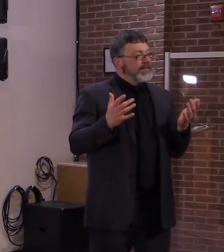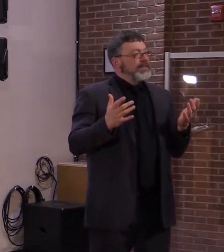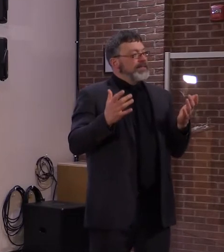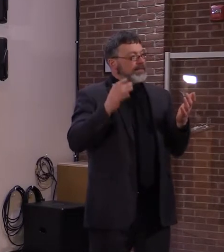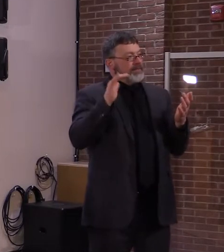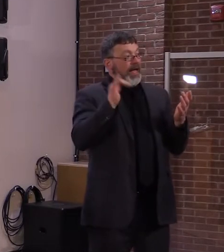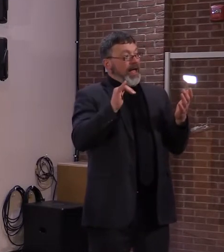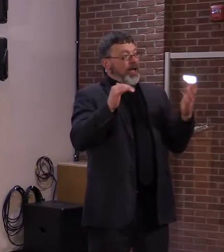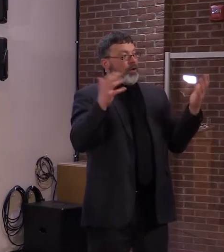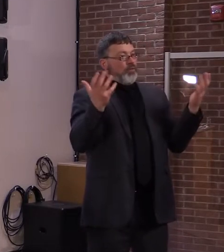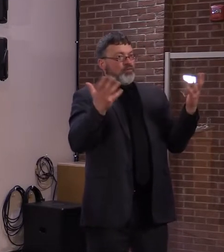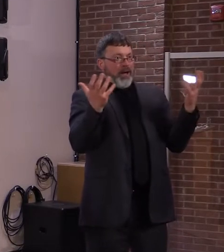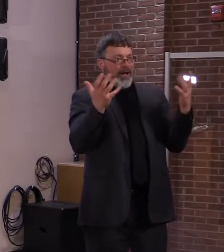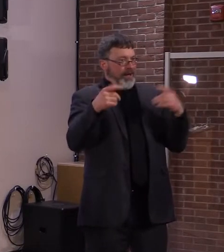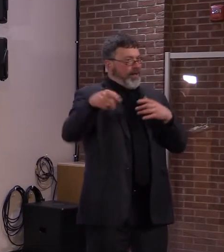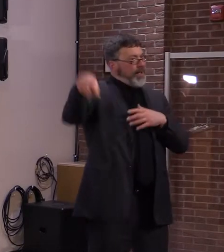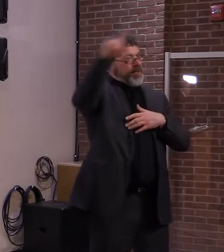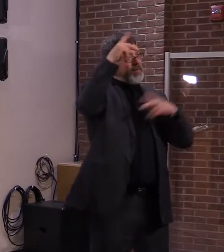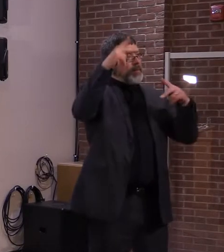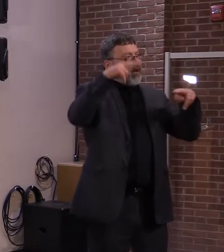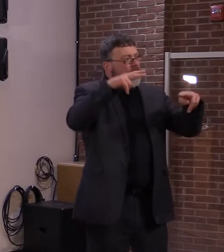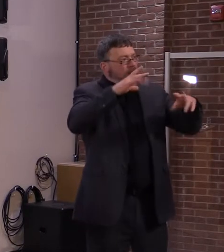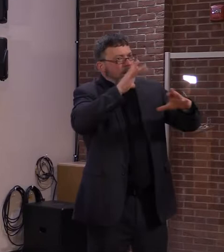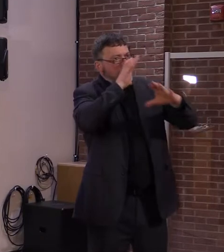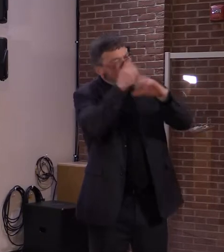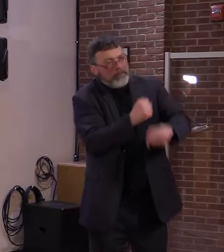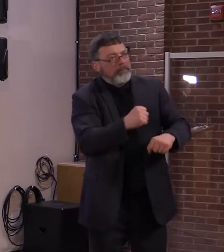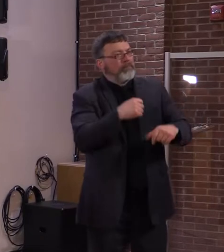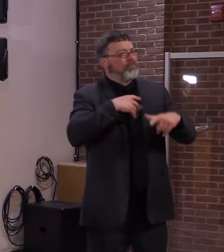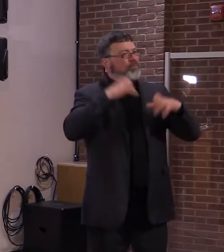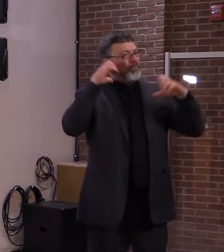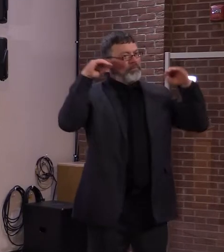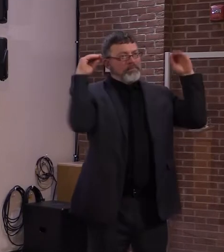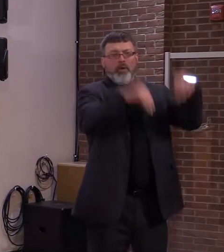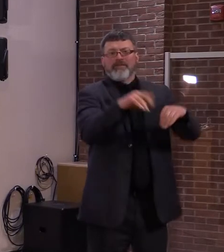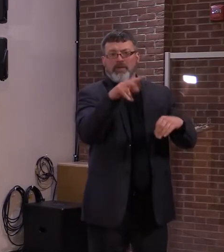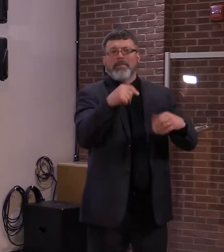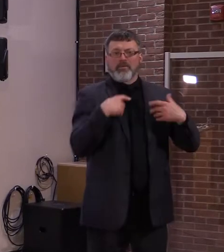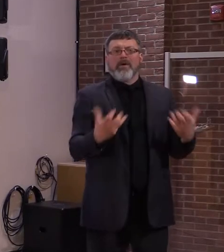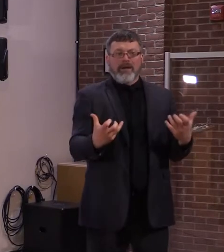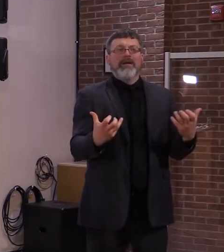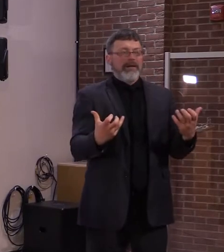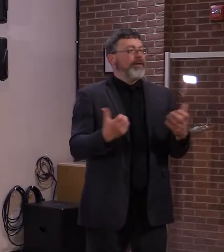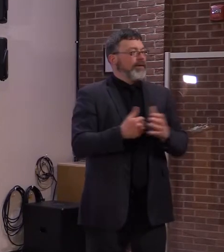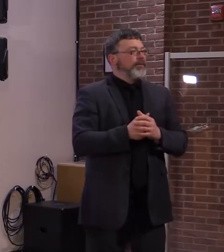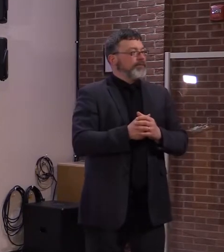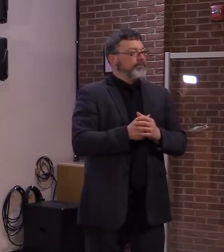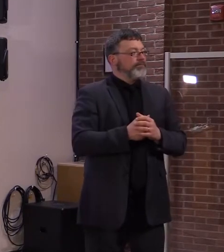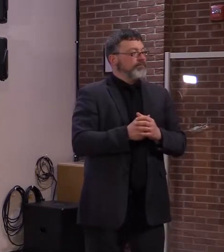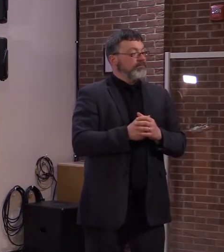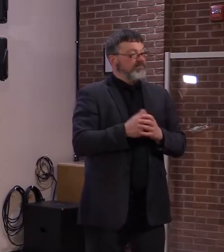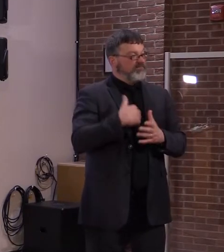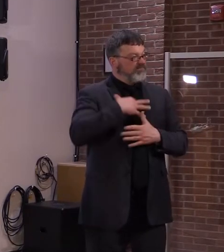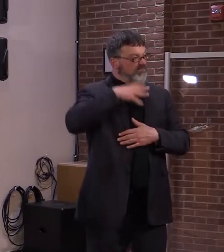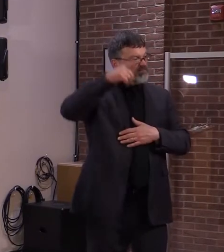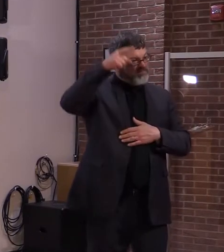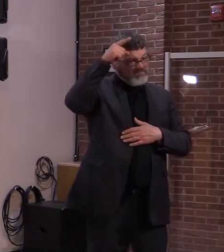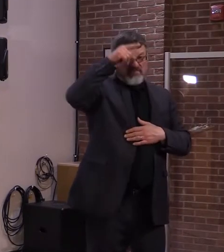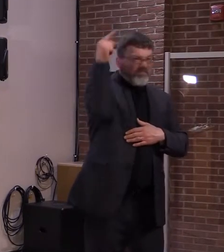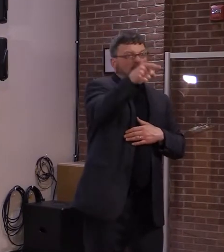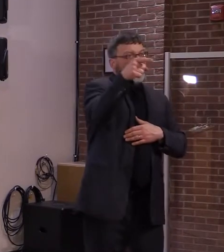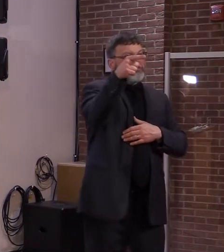being the safest, healthiest state in the nation has its attributes. So, it's a combination of a number of different factors.